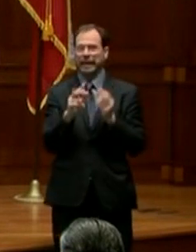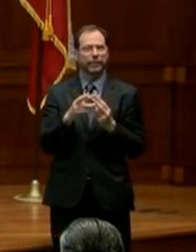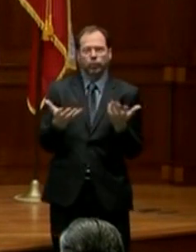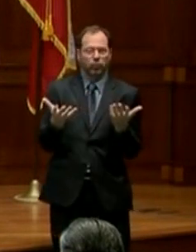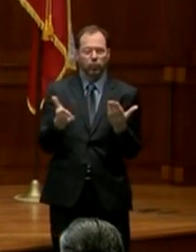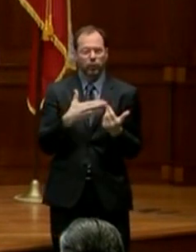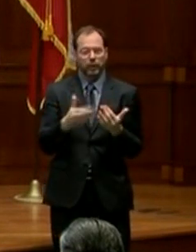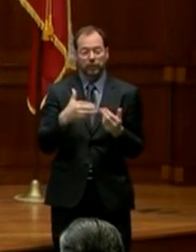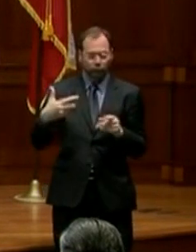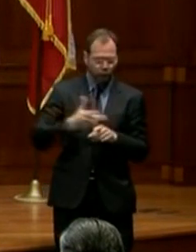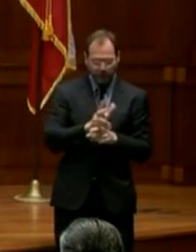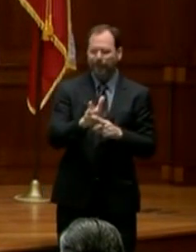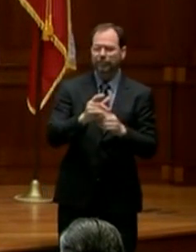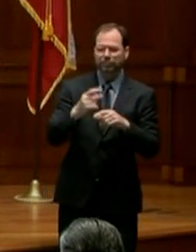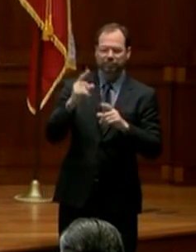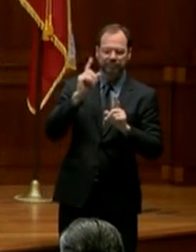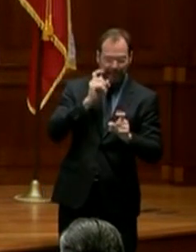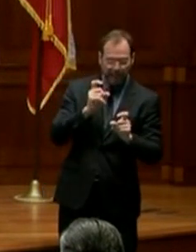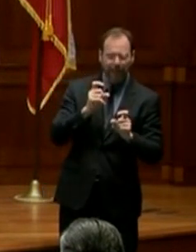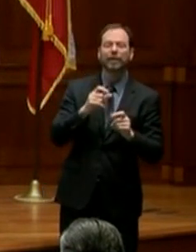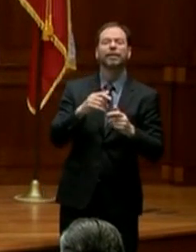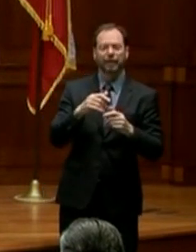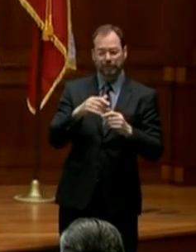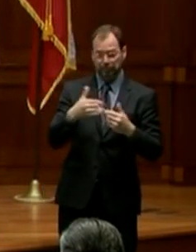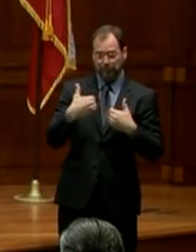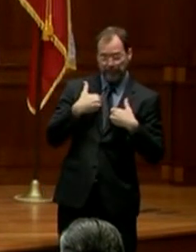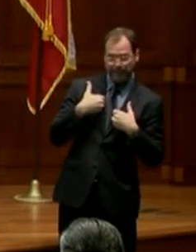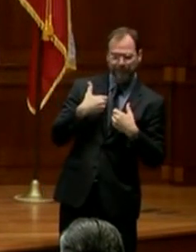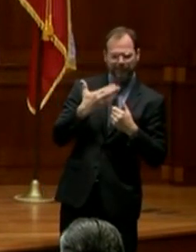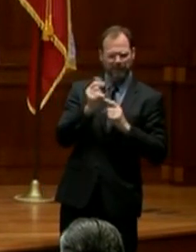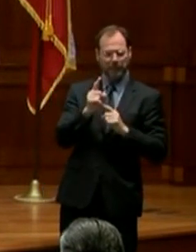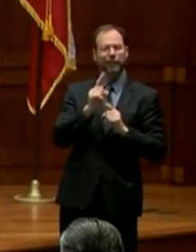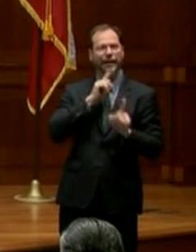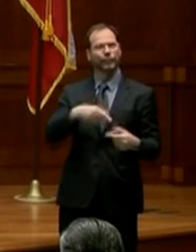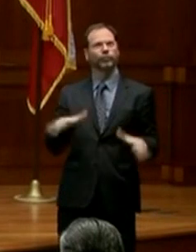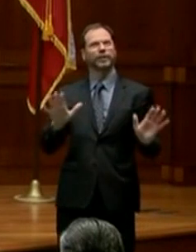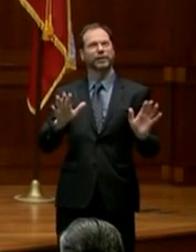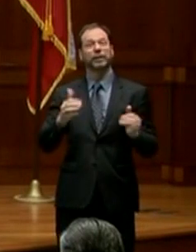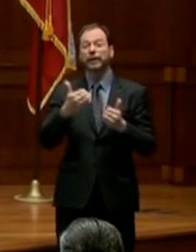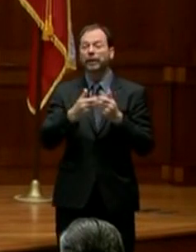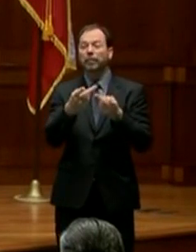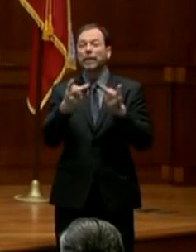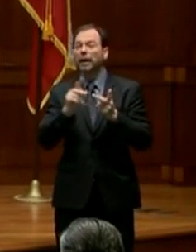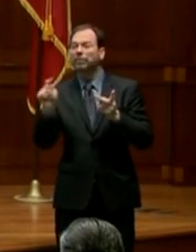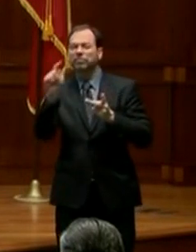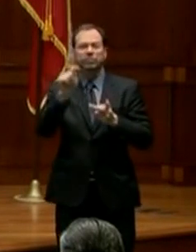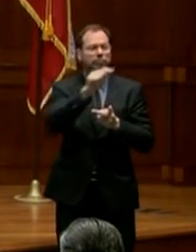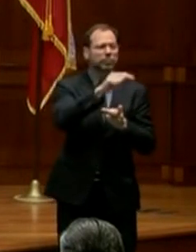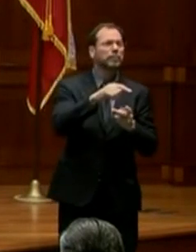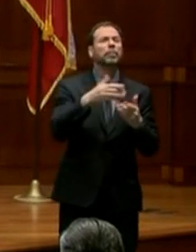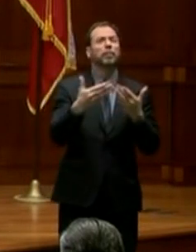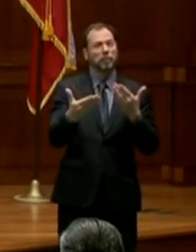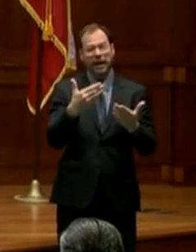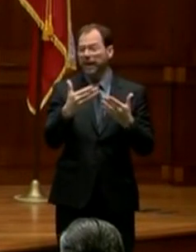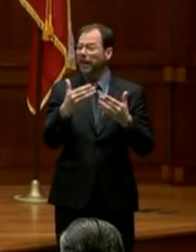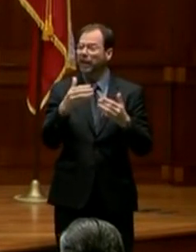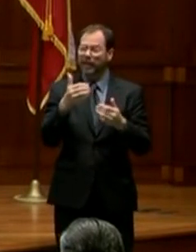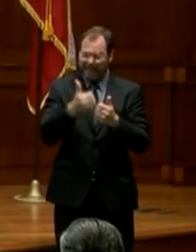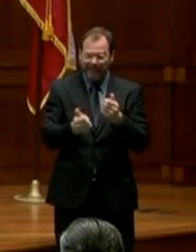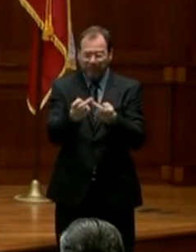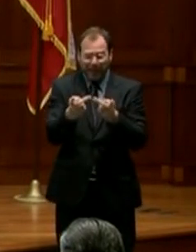about whether or not you have the coronavirus. And each of these sites may be able to be built up to administer as many